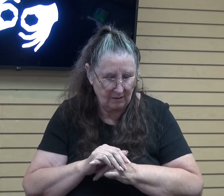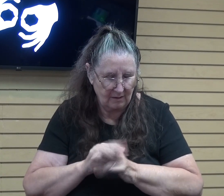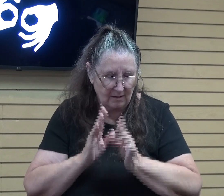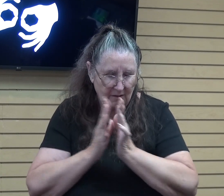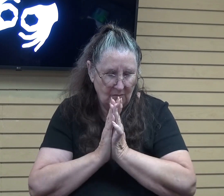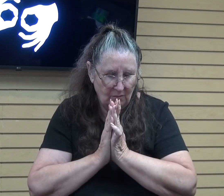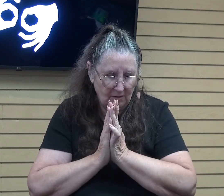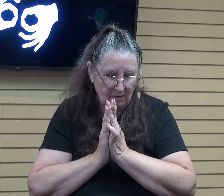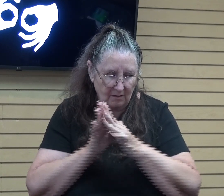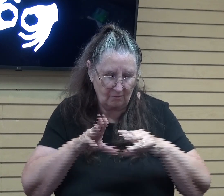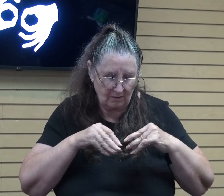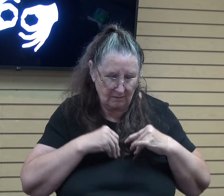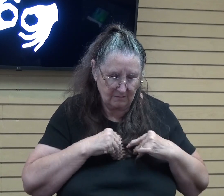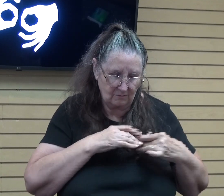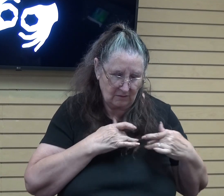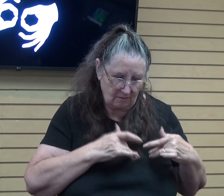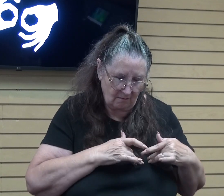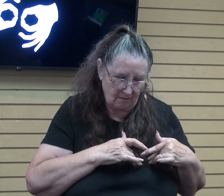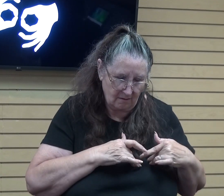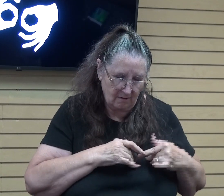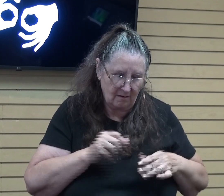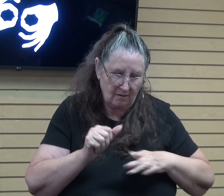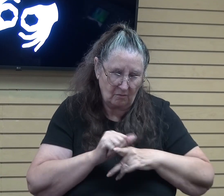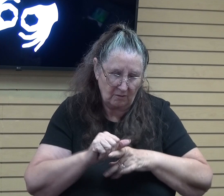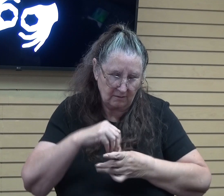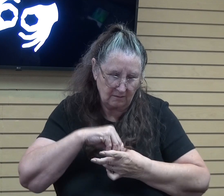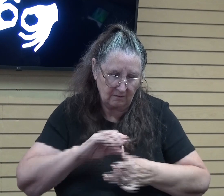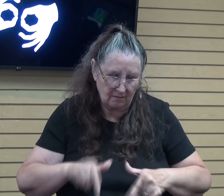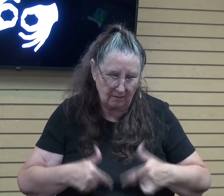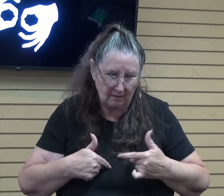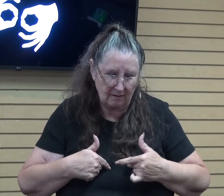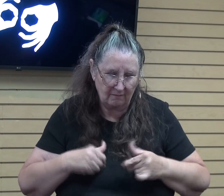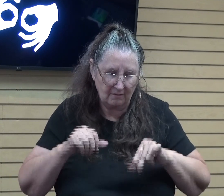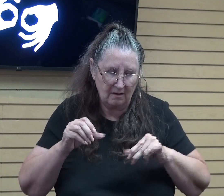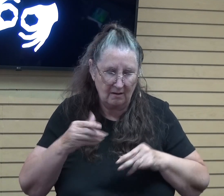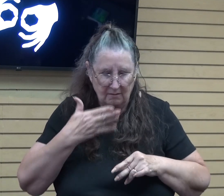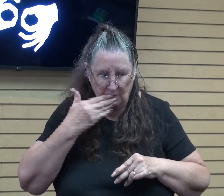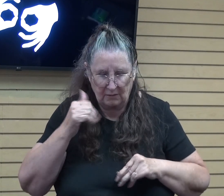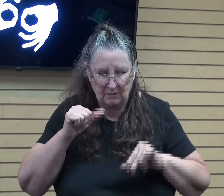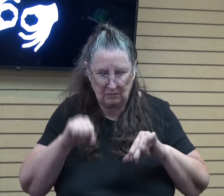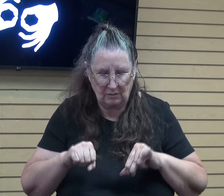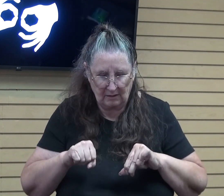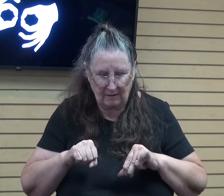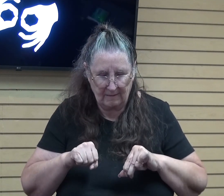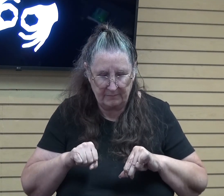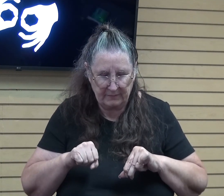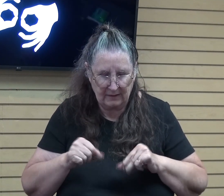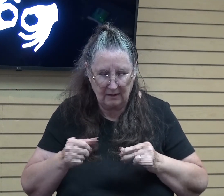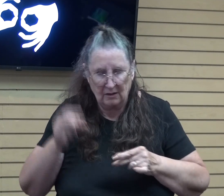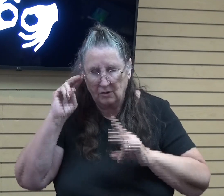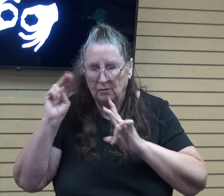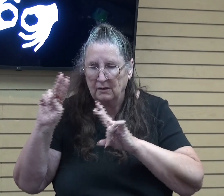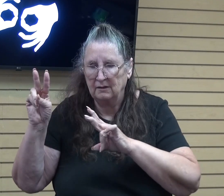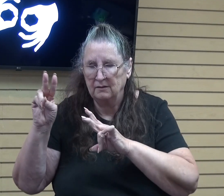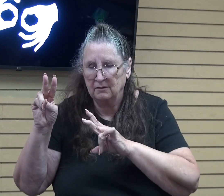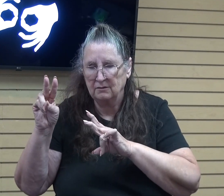take it to heart and we practice it in our lives to the best of our ability. Lord, we just lift to you for guidance and direction in all things.